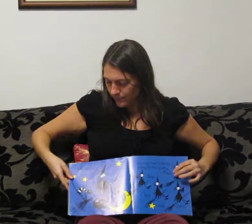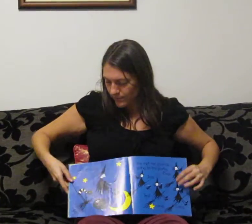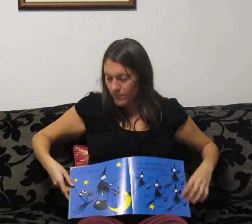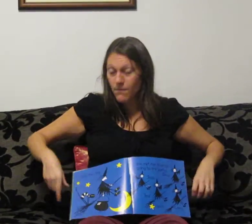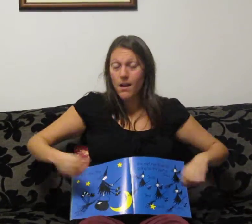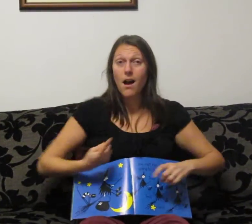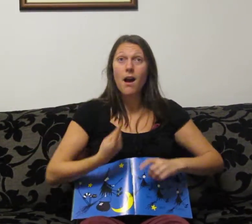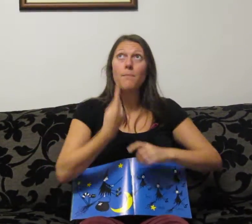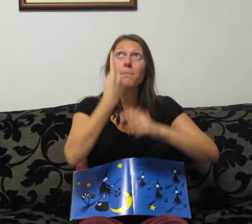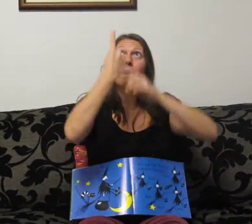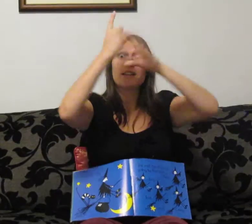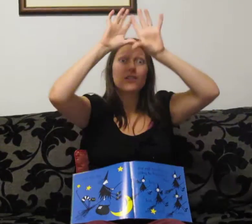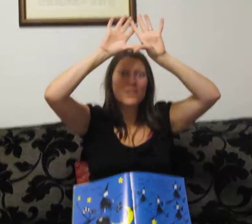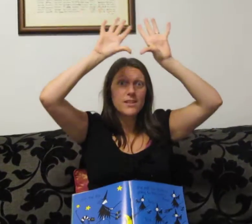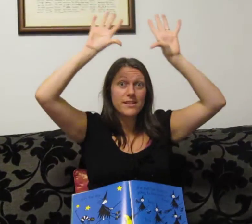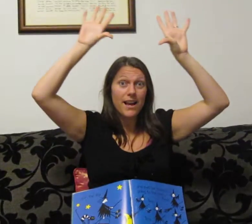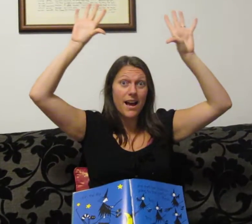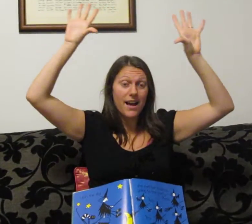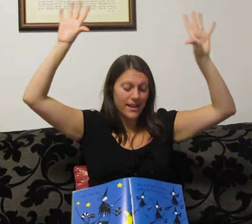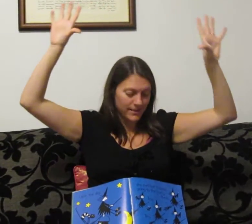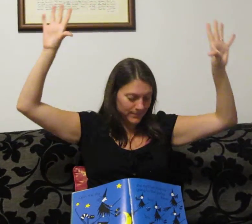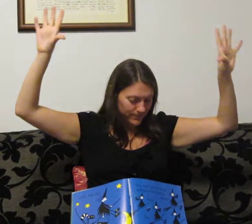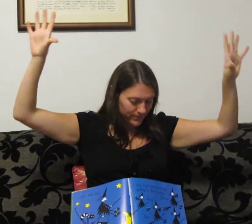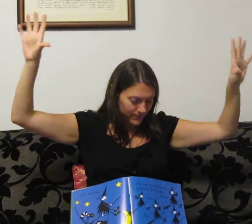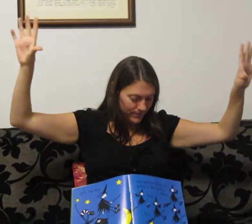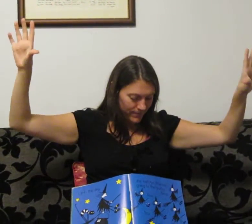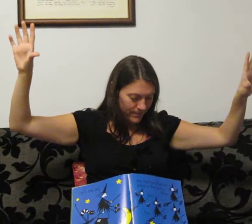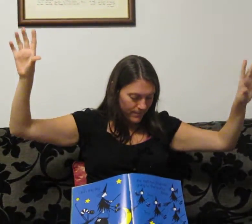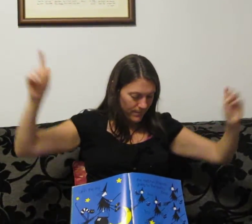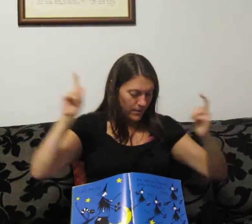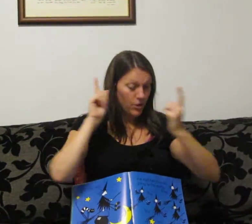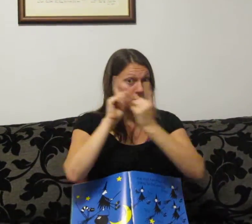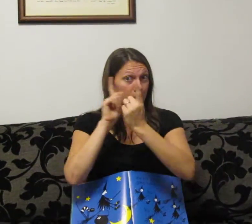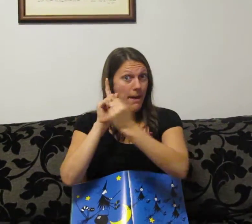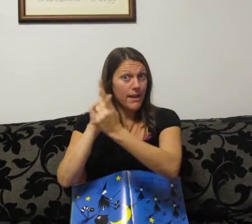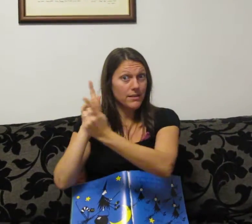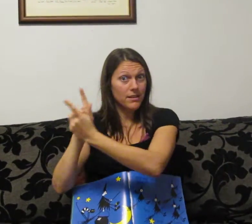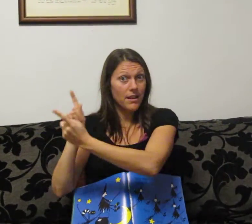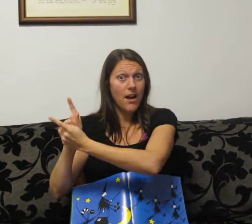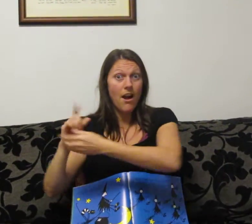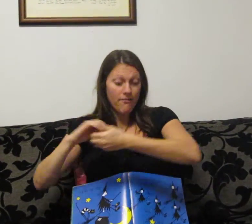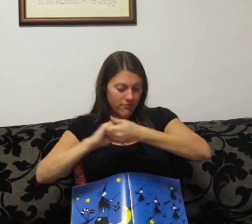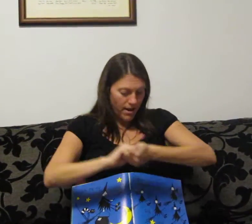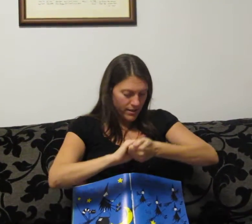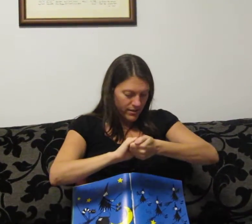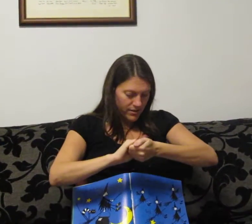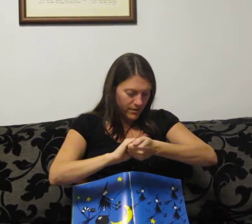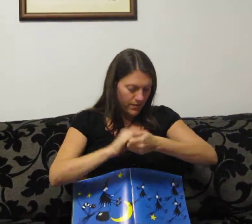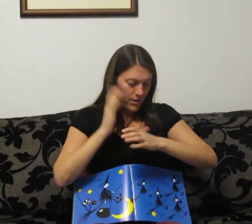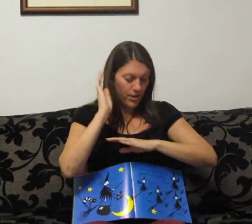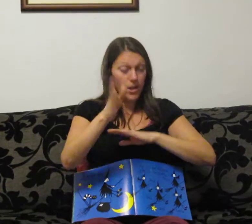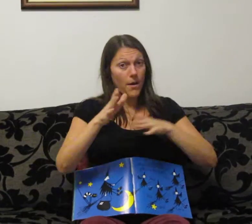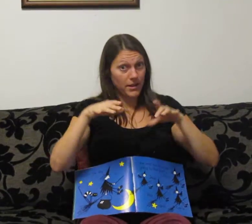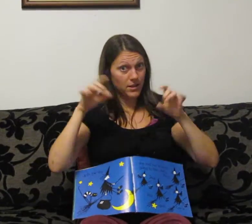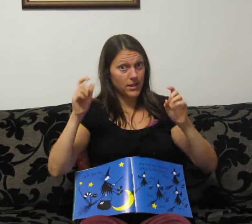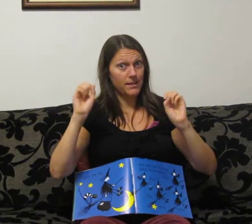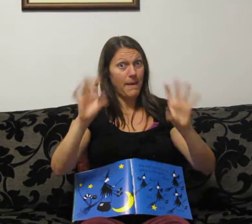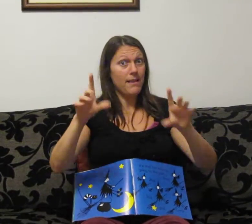Up into the sky. She met her friends going to the spell